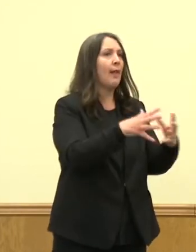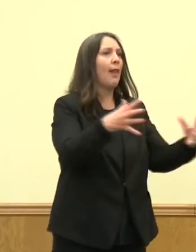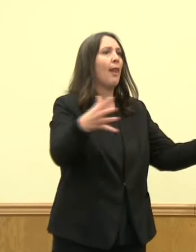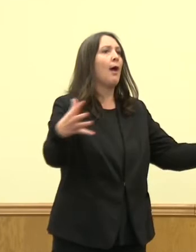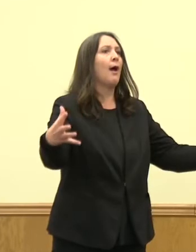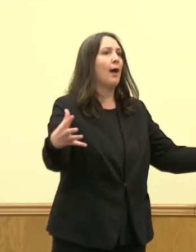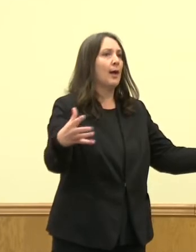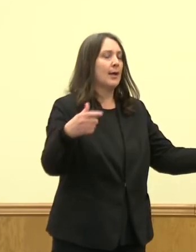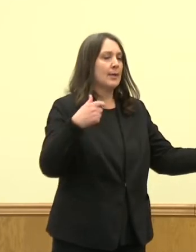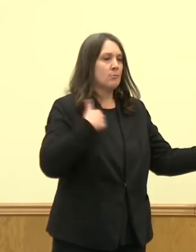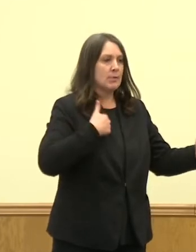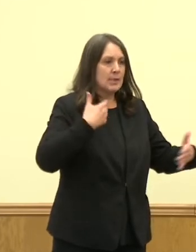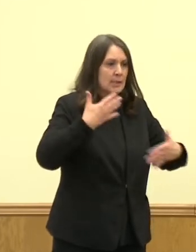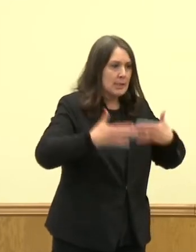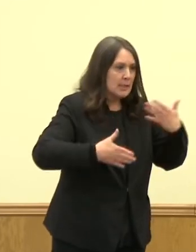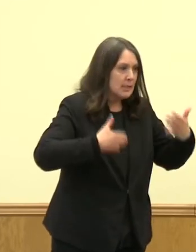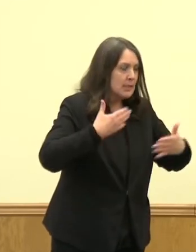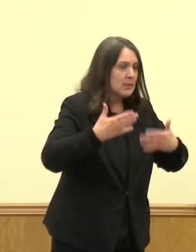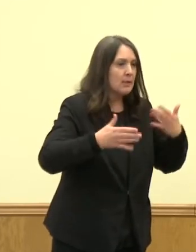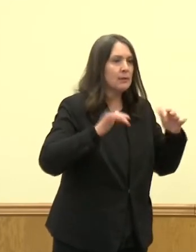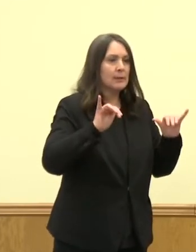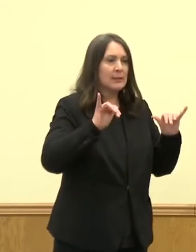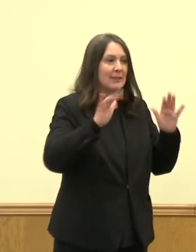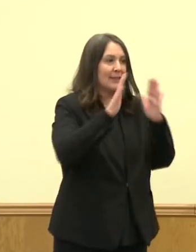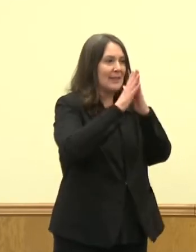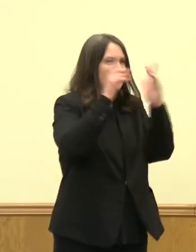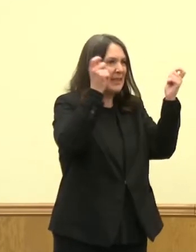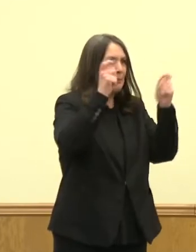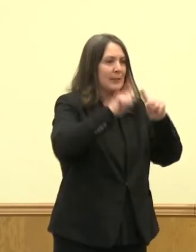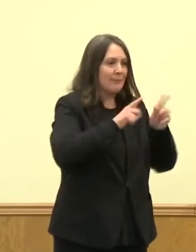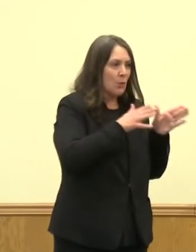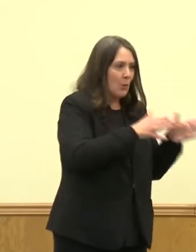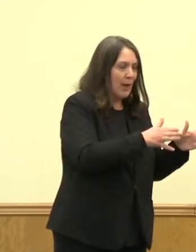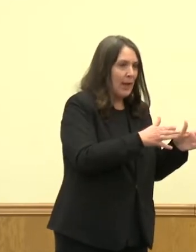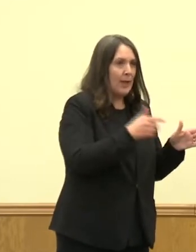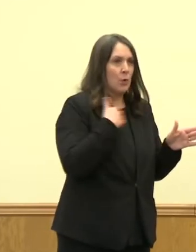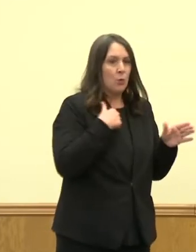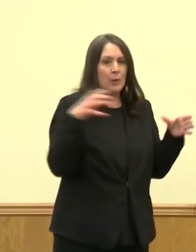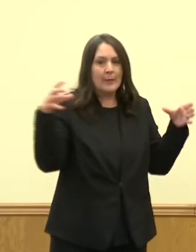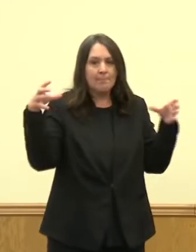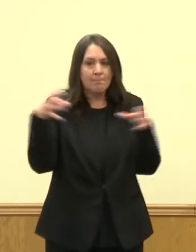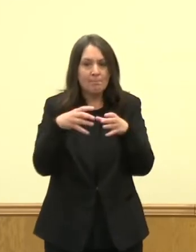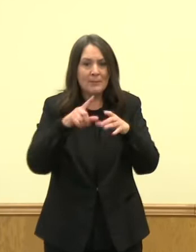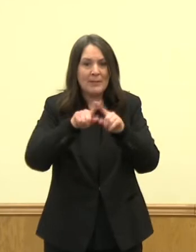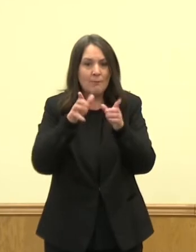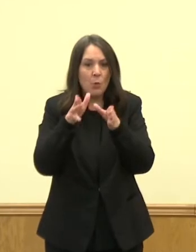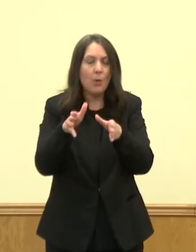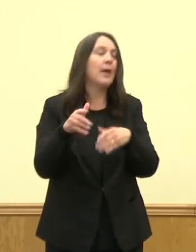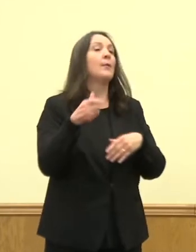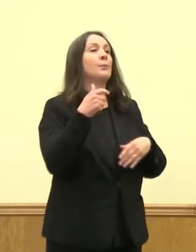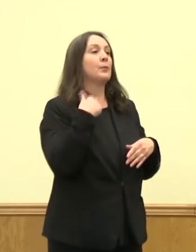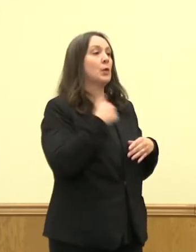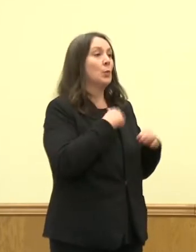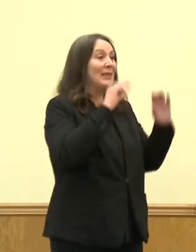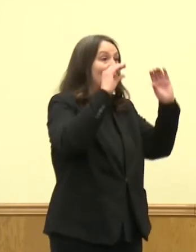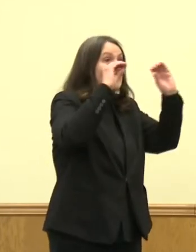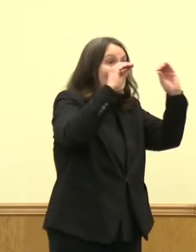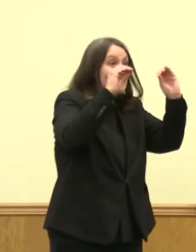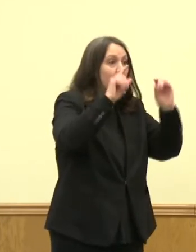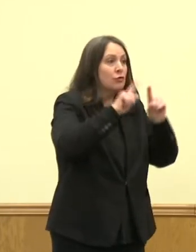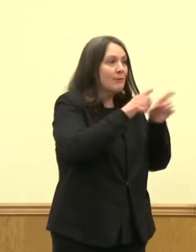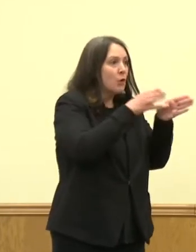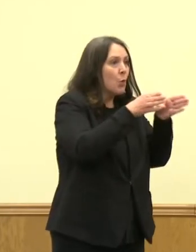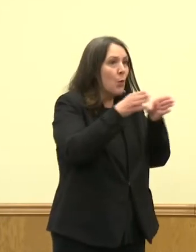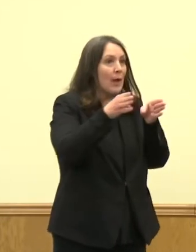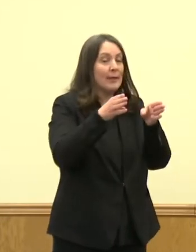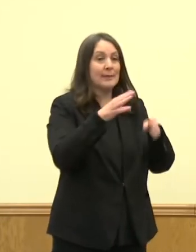We've learned how to celebrate differently. We've learned how to group differently. We've learned how to deliver educationally differently.